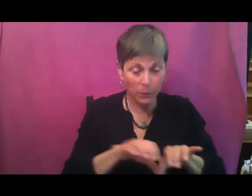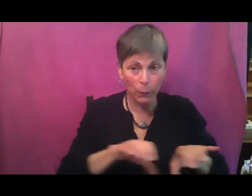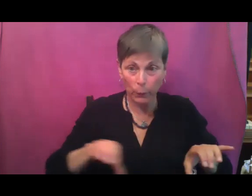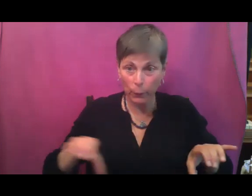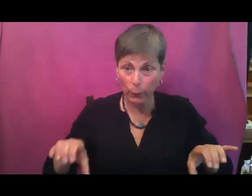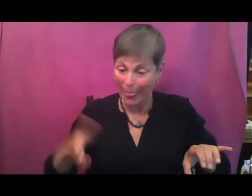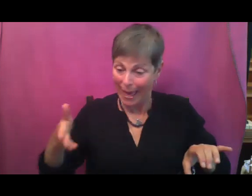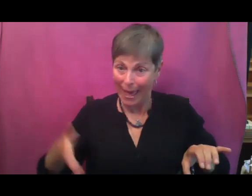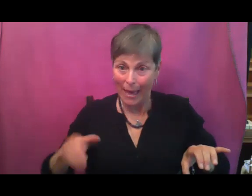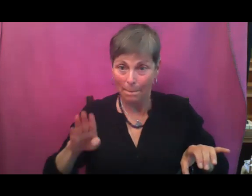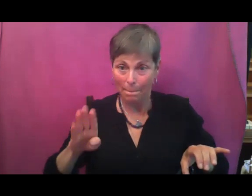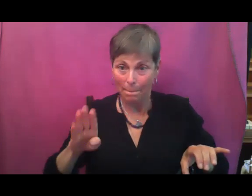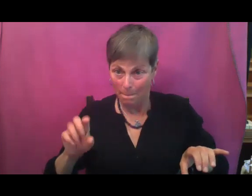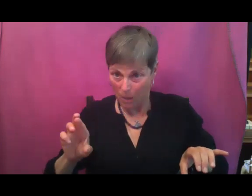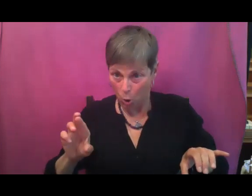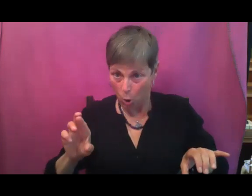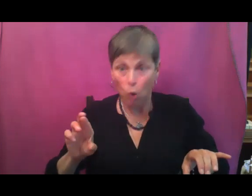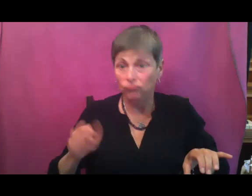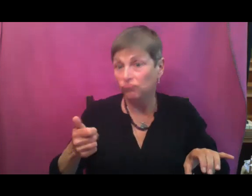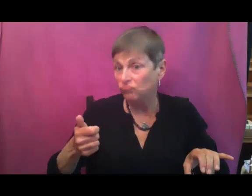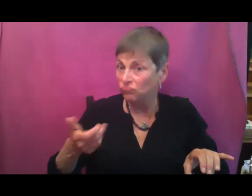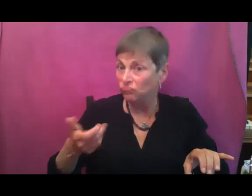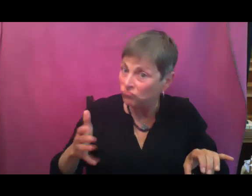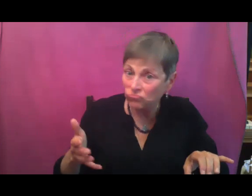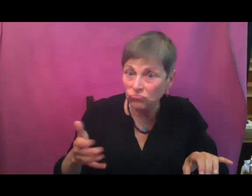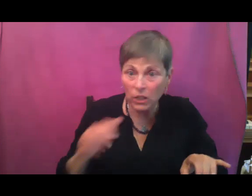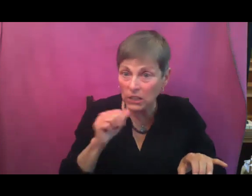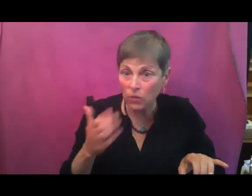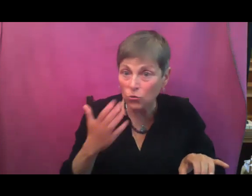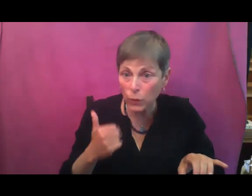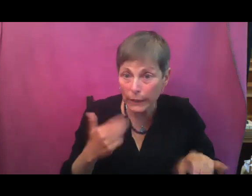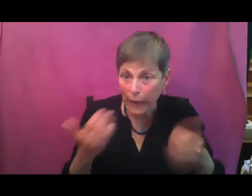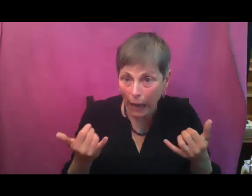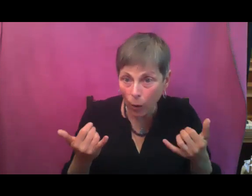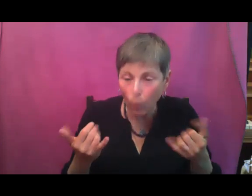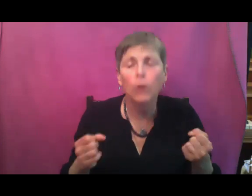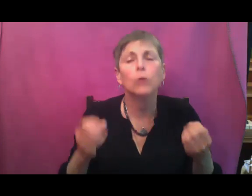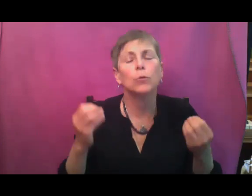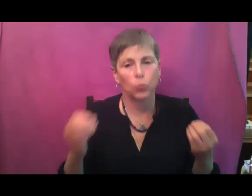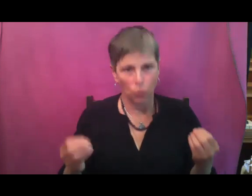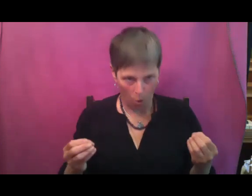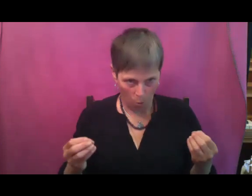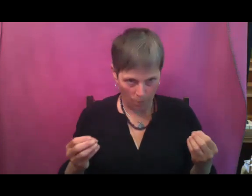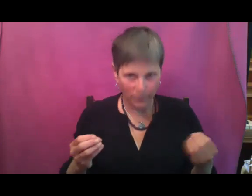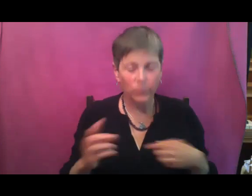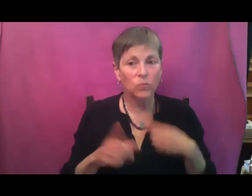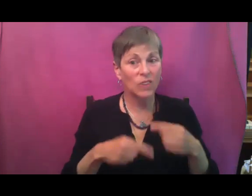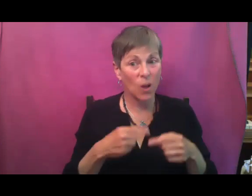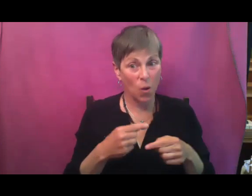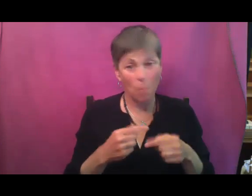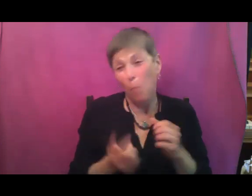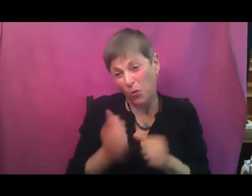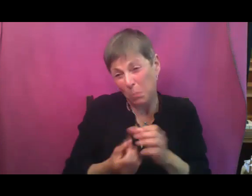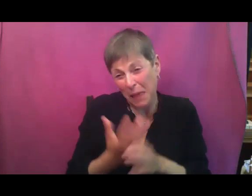So although it stresses cucumbers and all cucurbits out to be a little larger when they are transplanted,